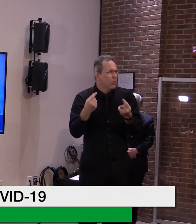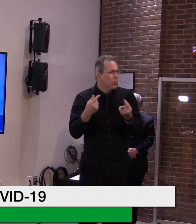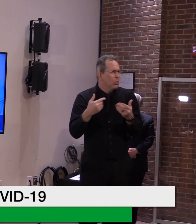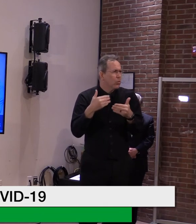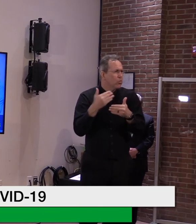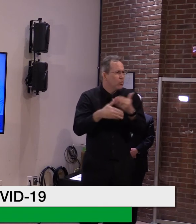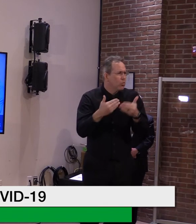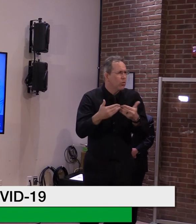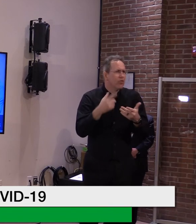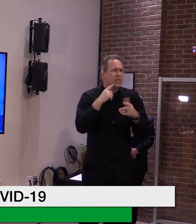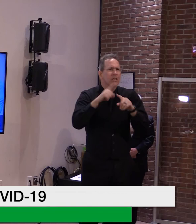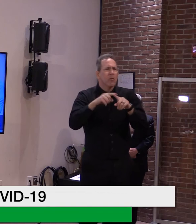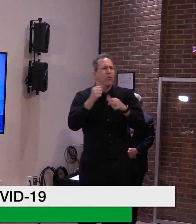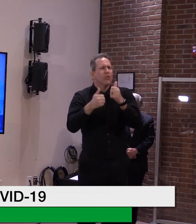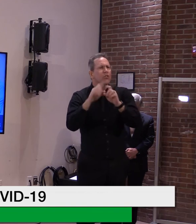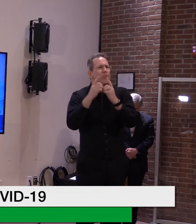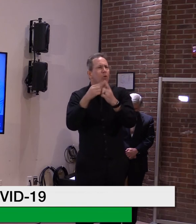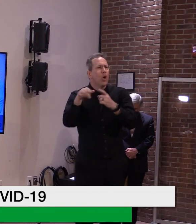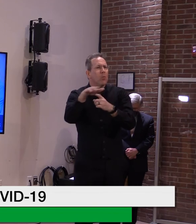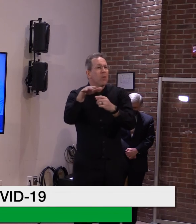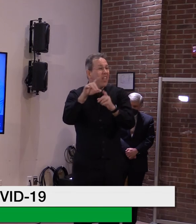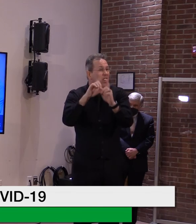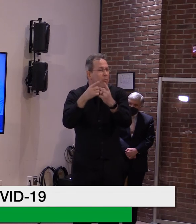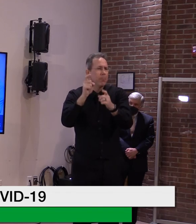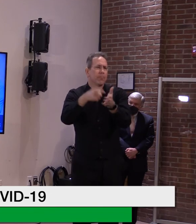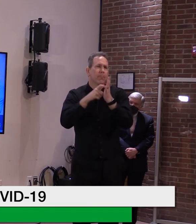agency. So my expectation is there'll be a hybrid.